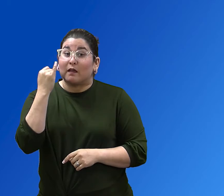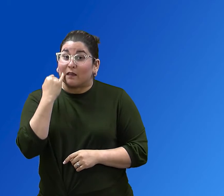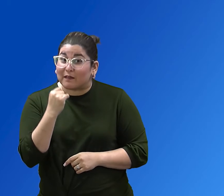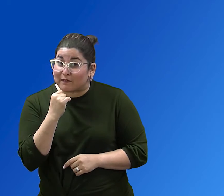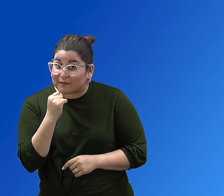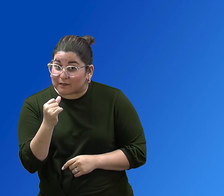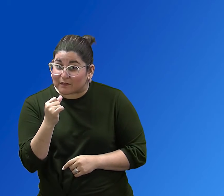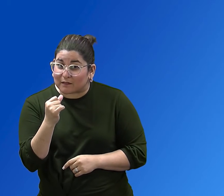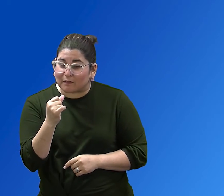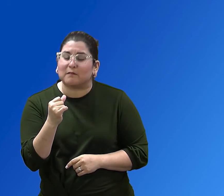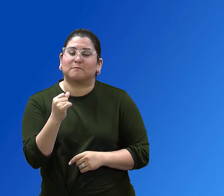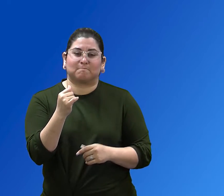in the vaccine.